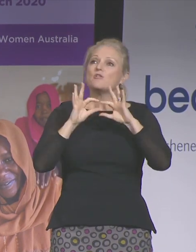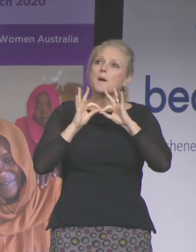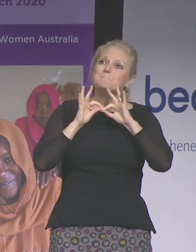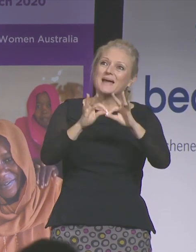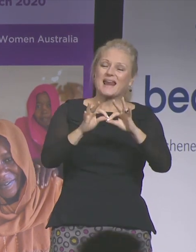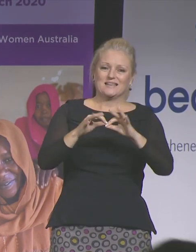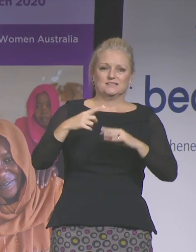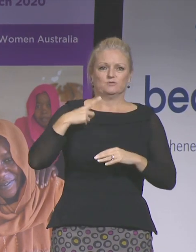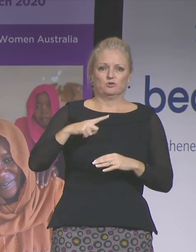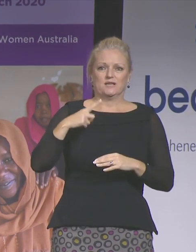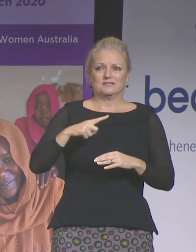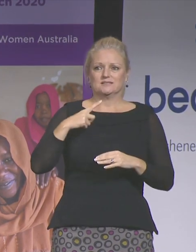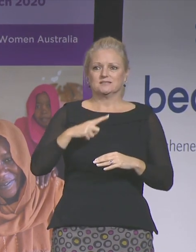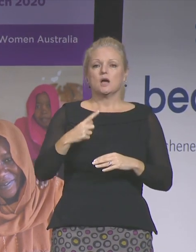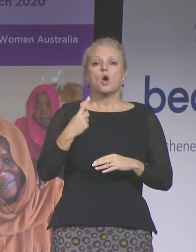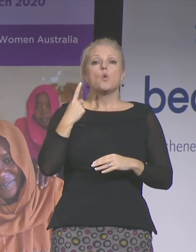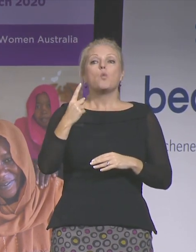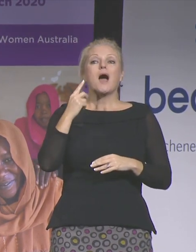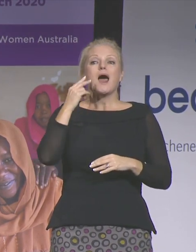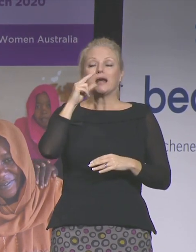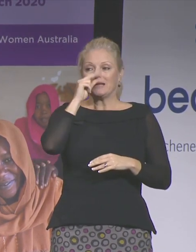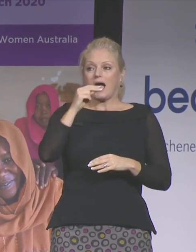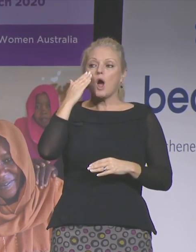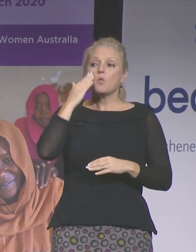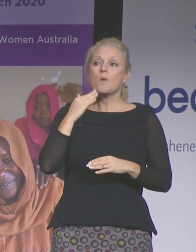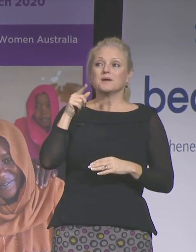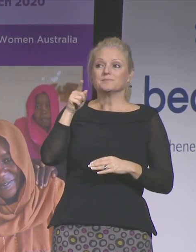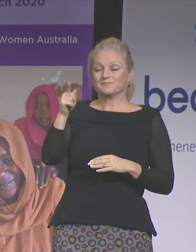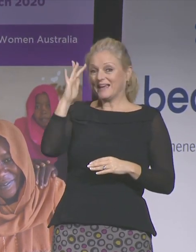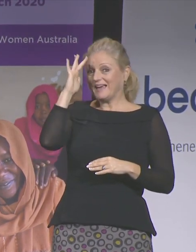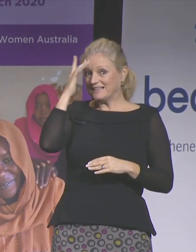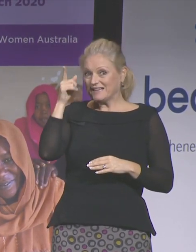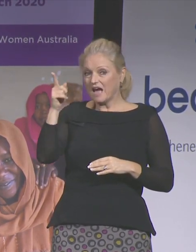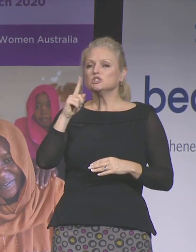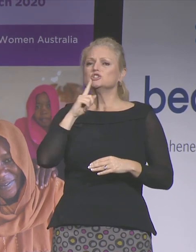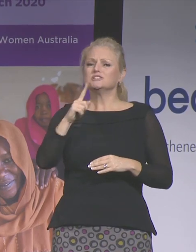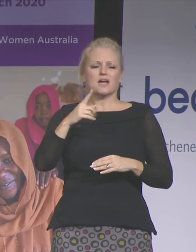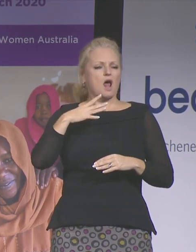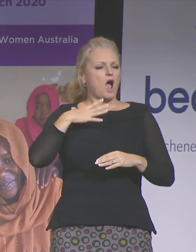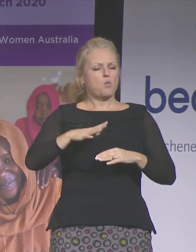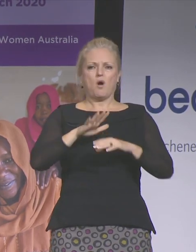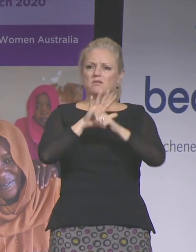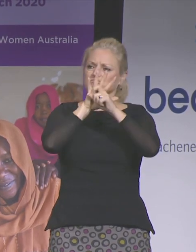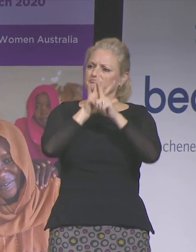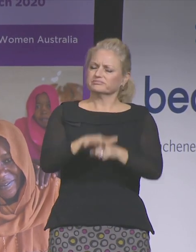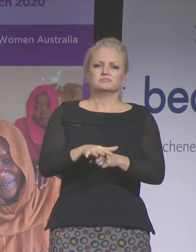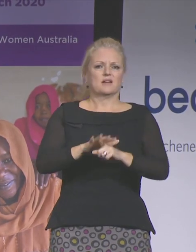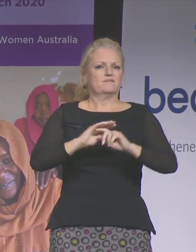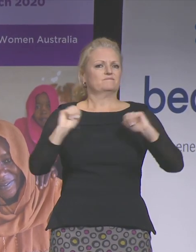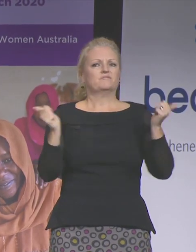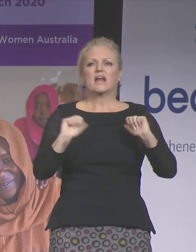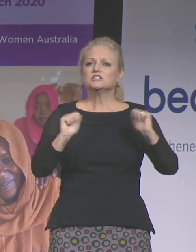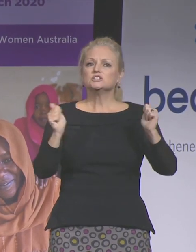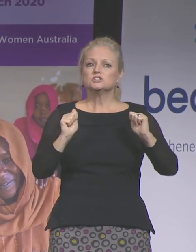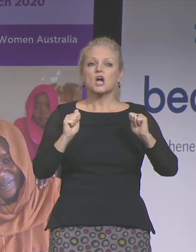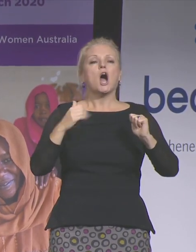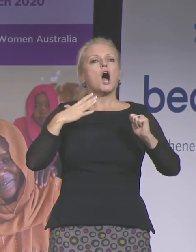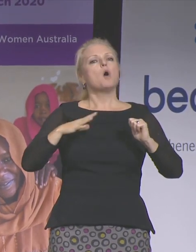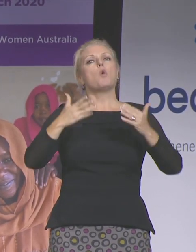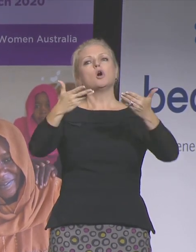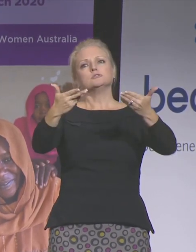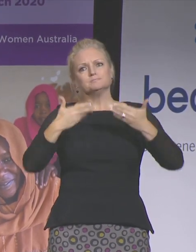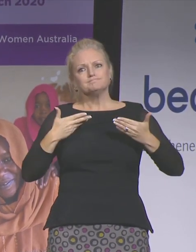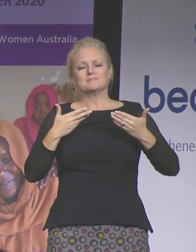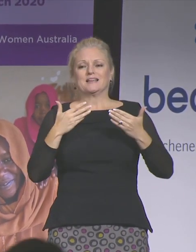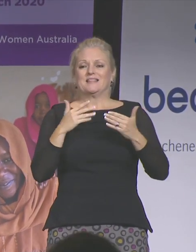As one young woman in India told me recently, she said, I want discrimination to stop so that I am offered as much food as